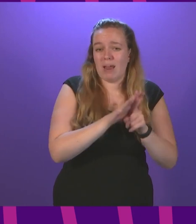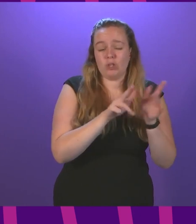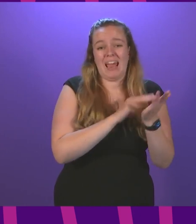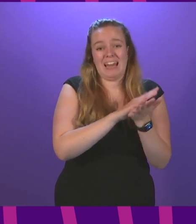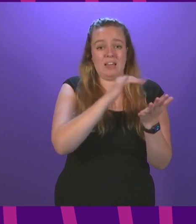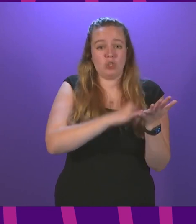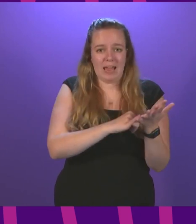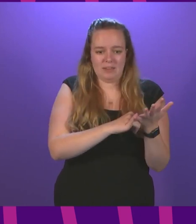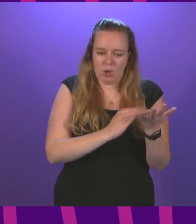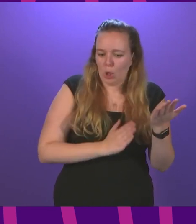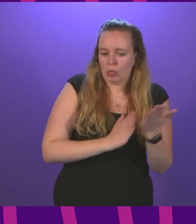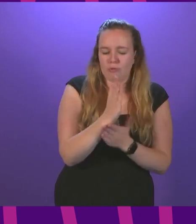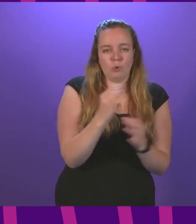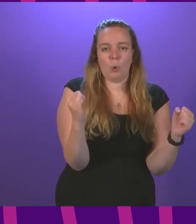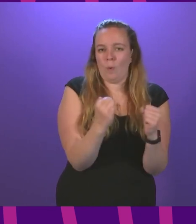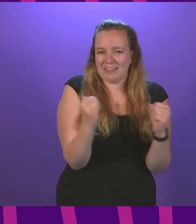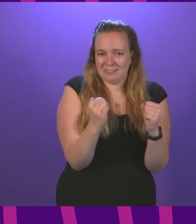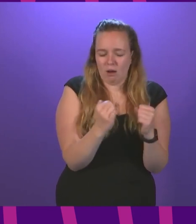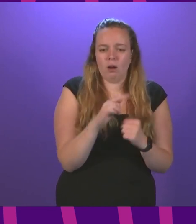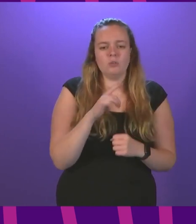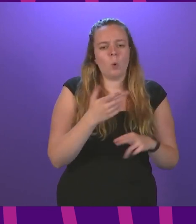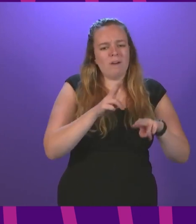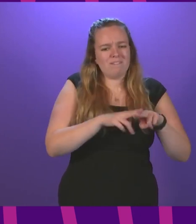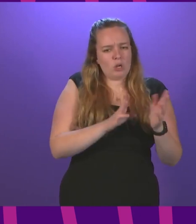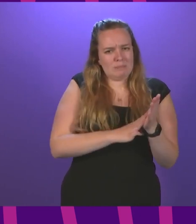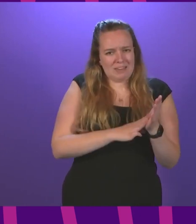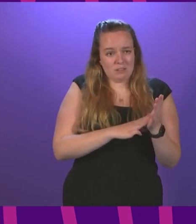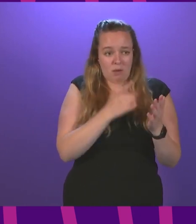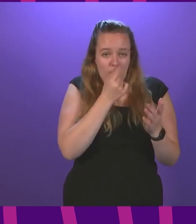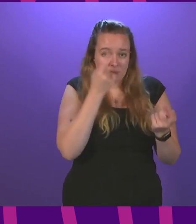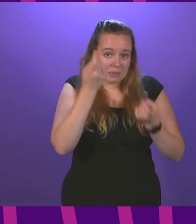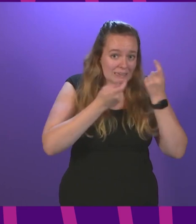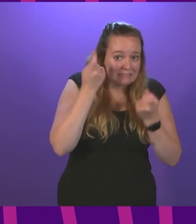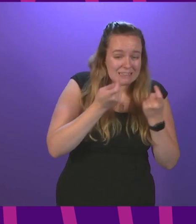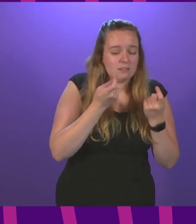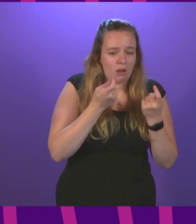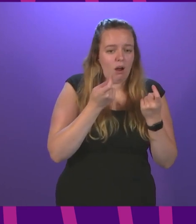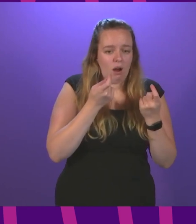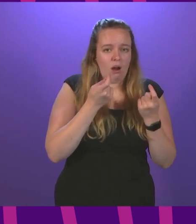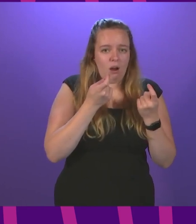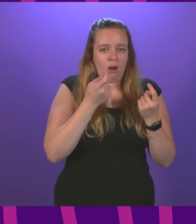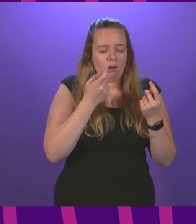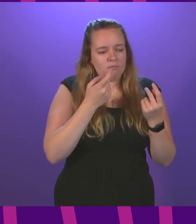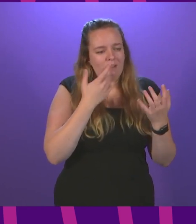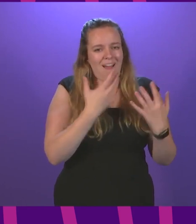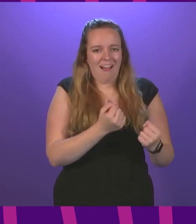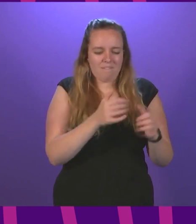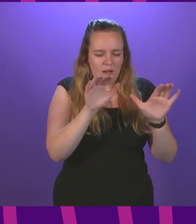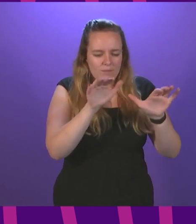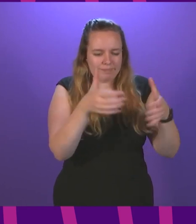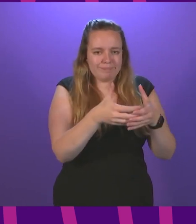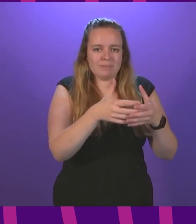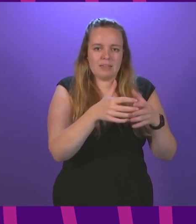NHS throughout this winter so would the first minister consider looking at a focused task group